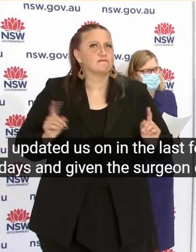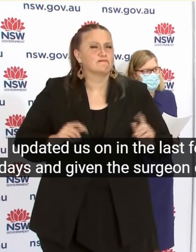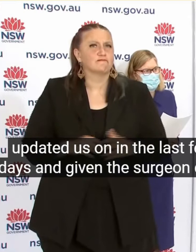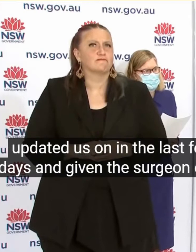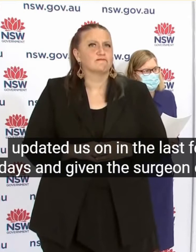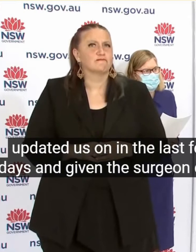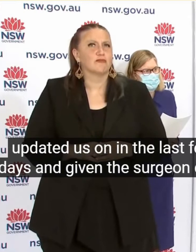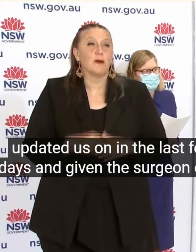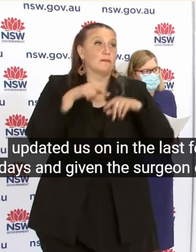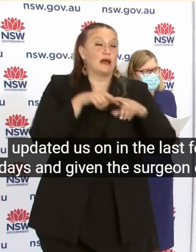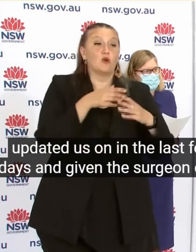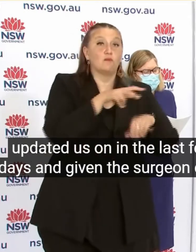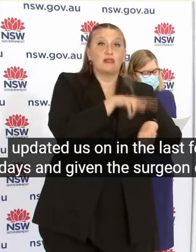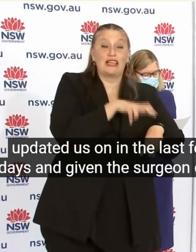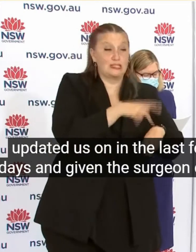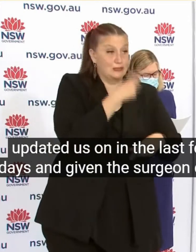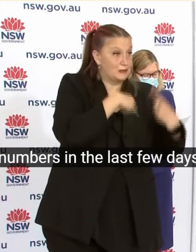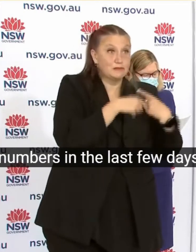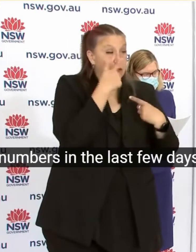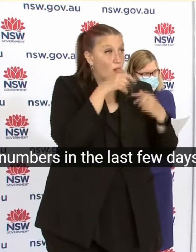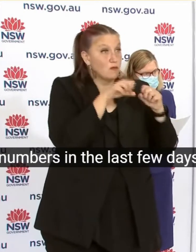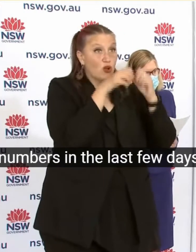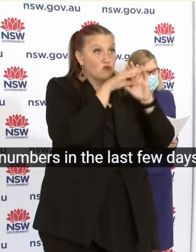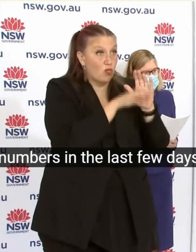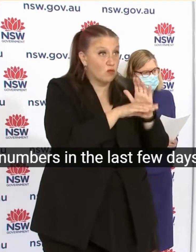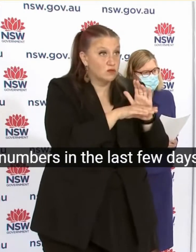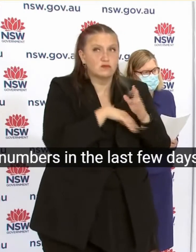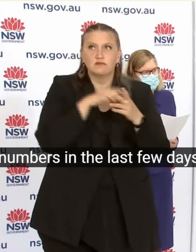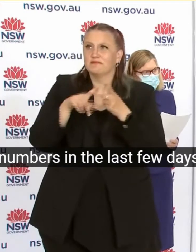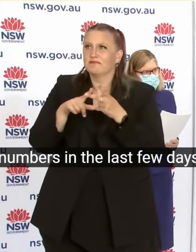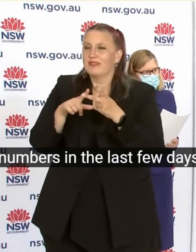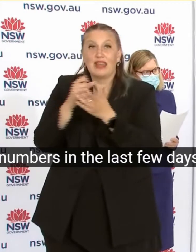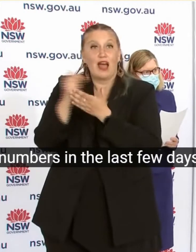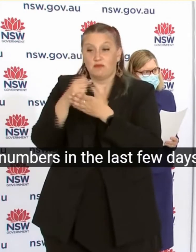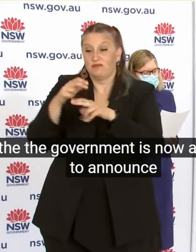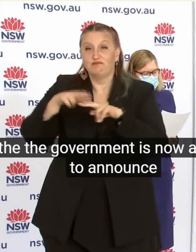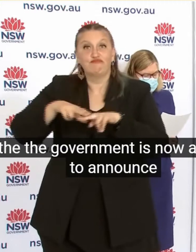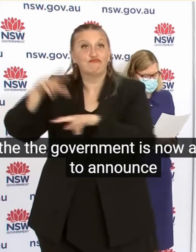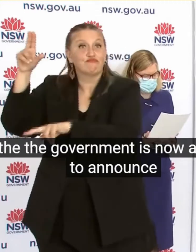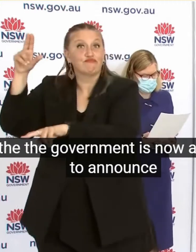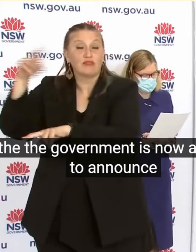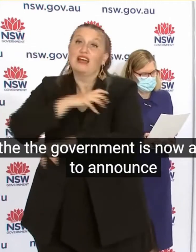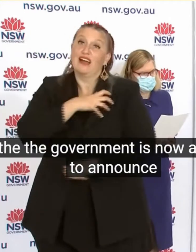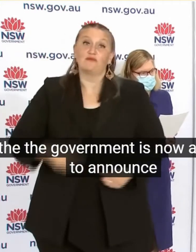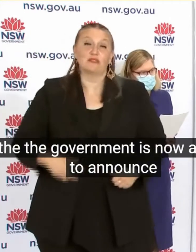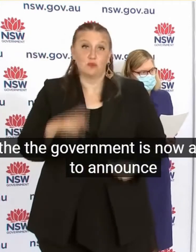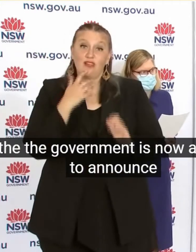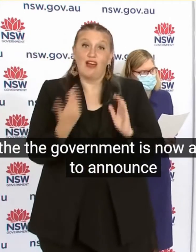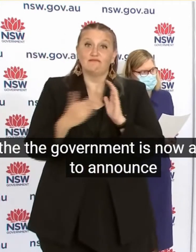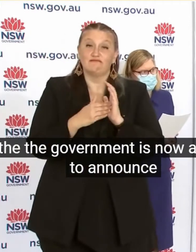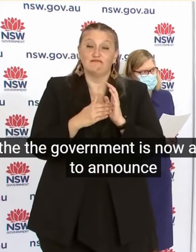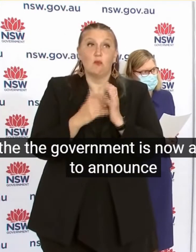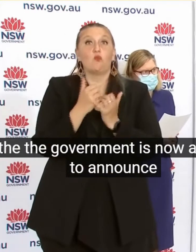the surge in case numbers in the last few days The government is now about to announce final measures